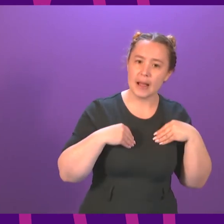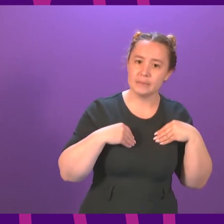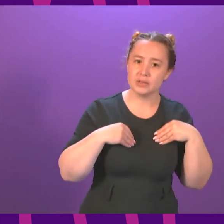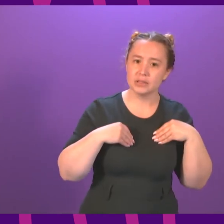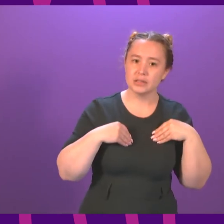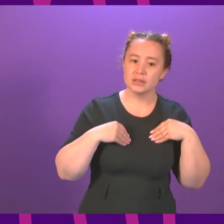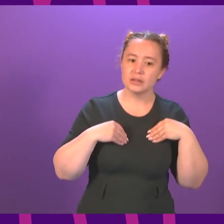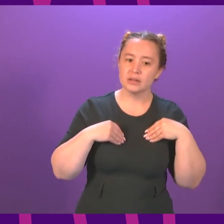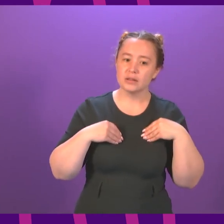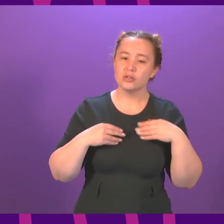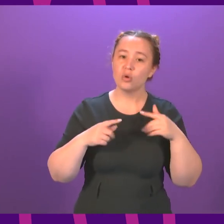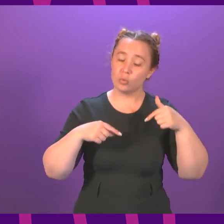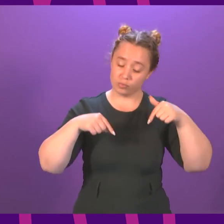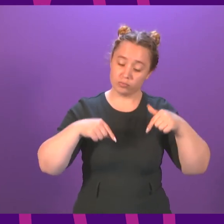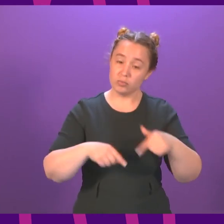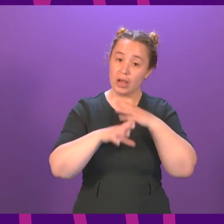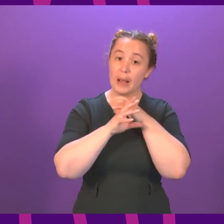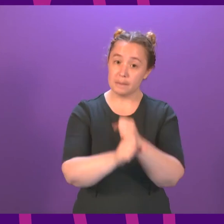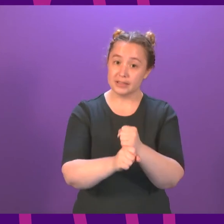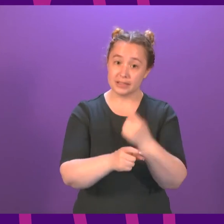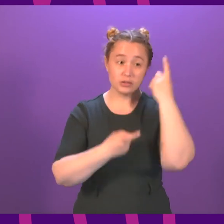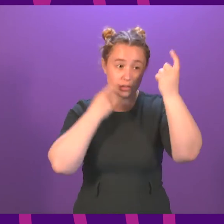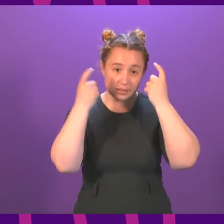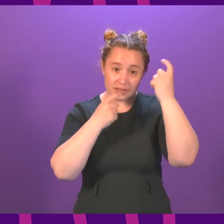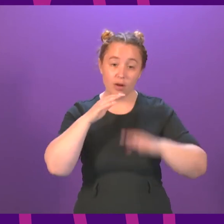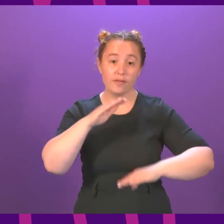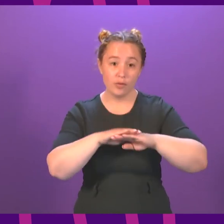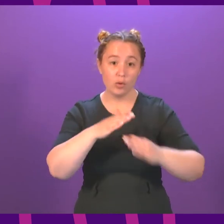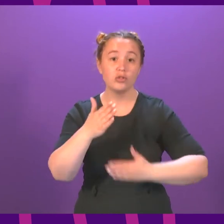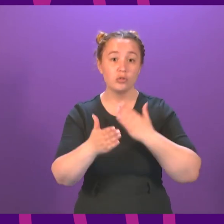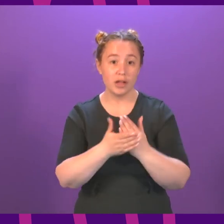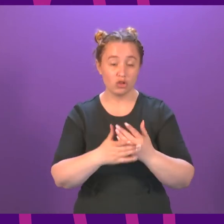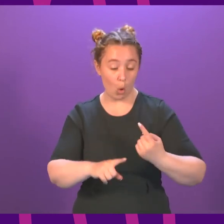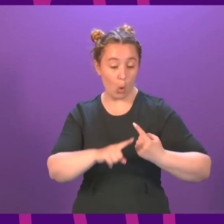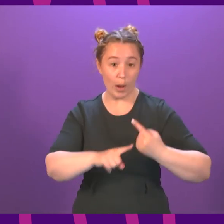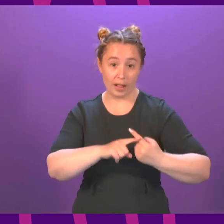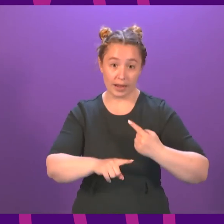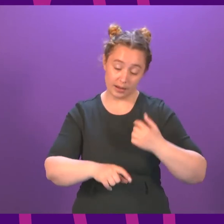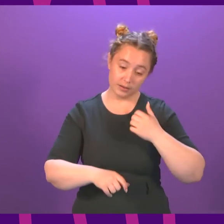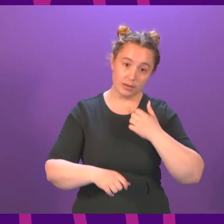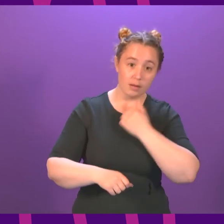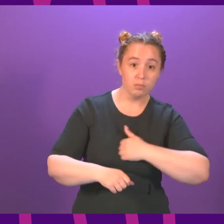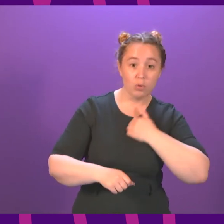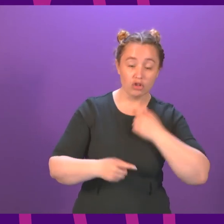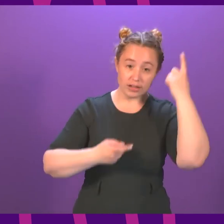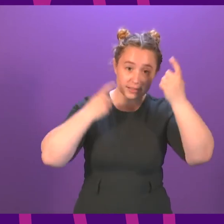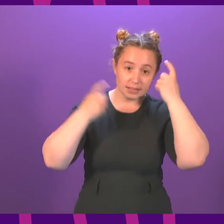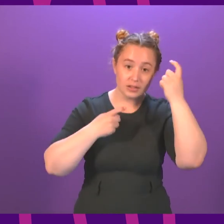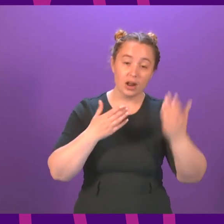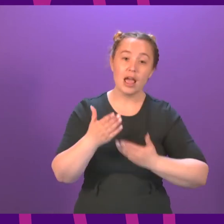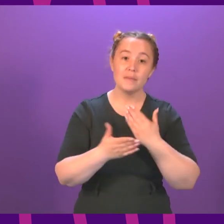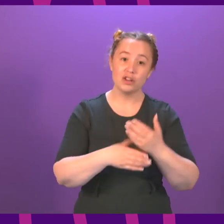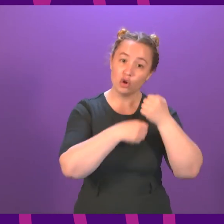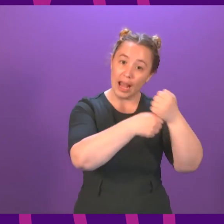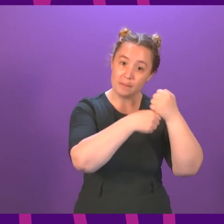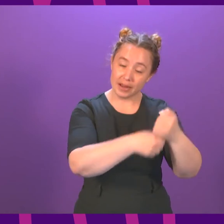am very, very committed to considering this properly and fully, to doing it quickly, but to doing it in a way that delivers what the